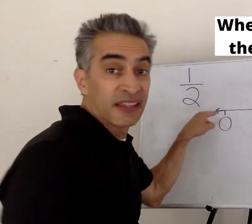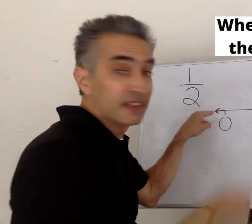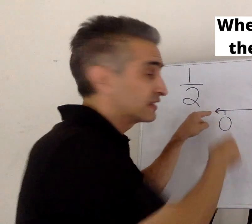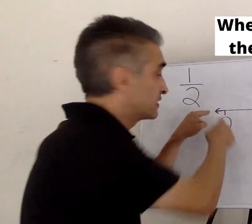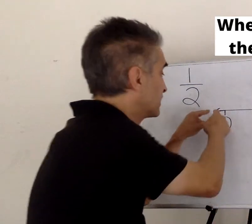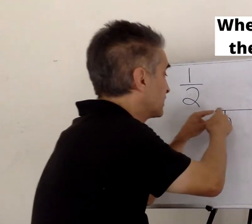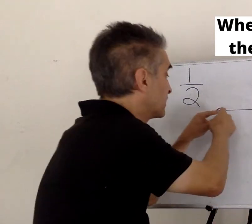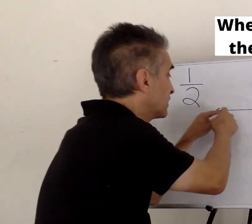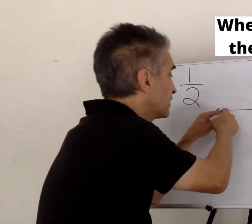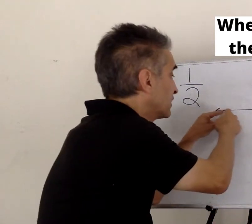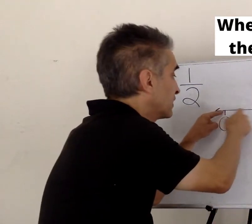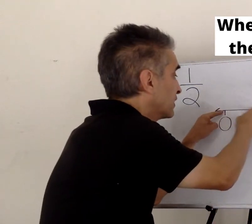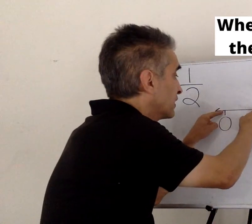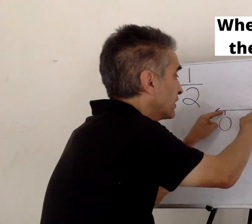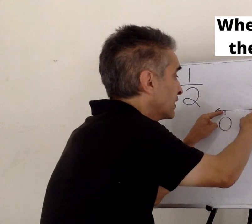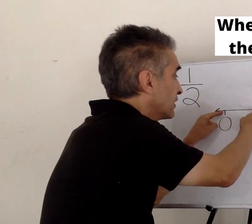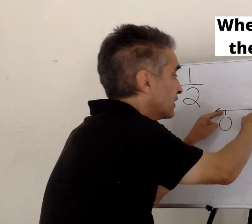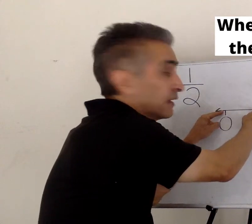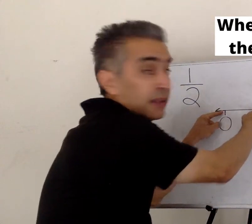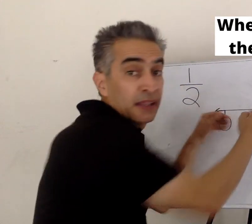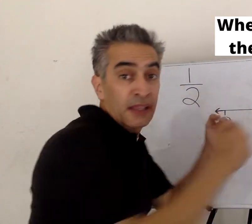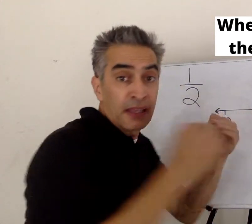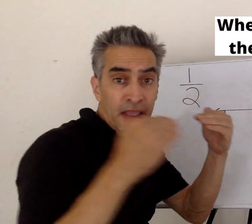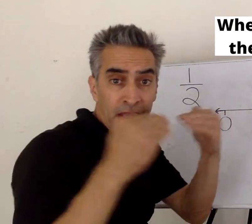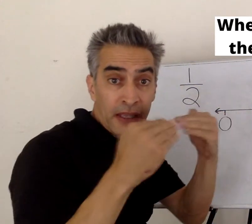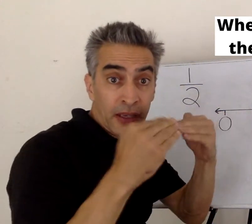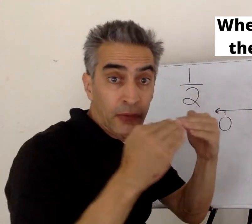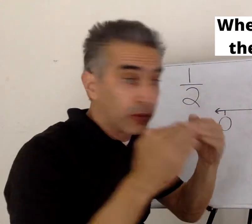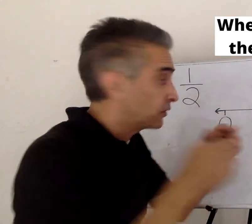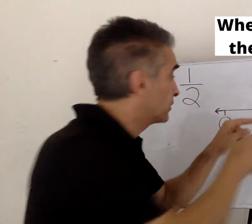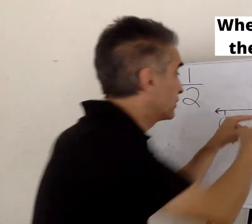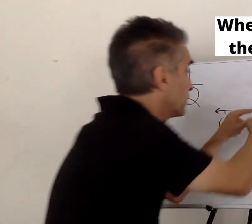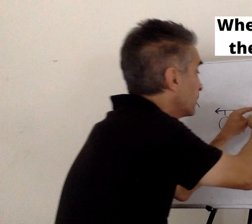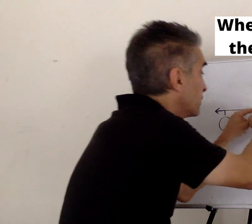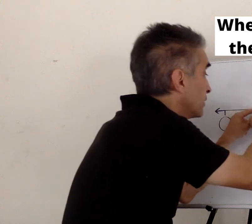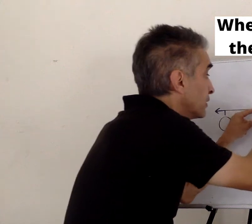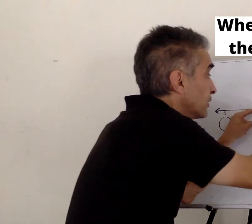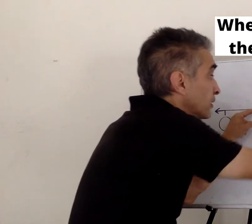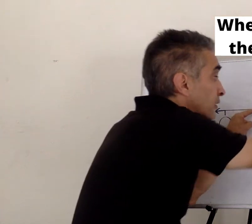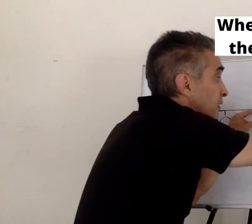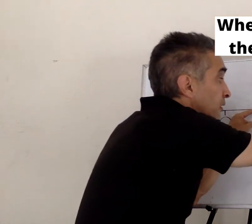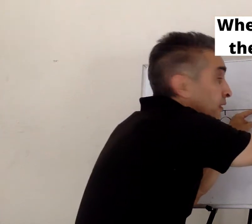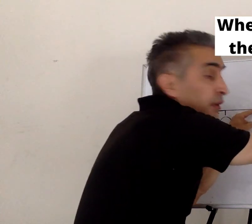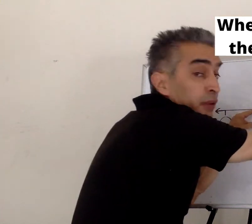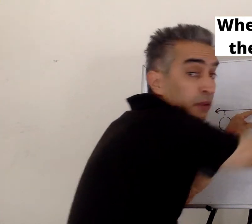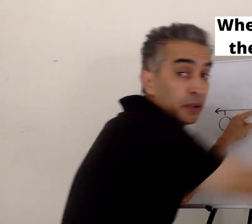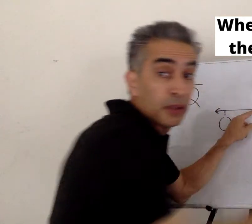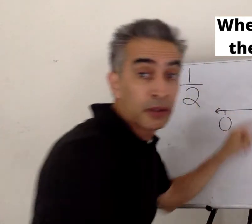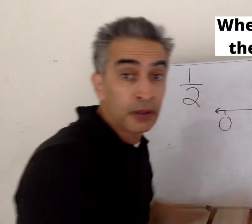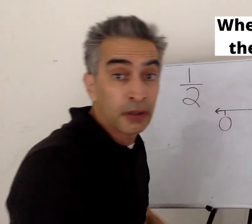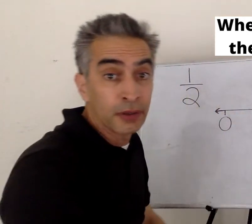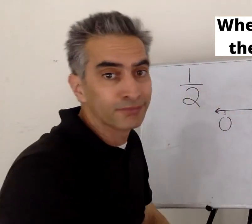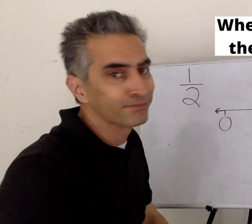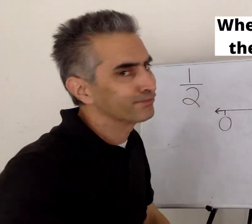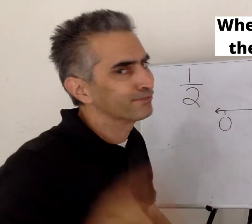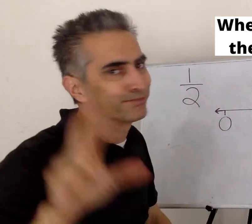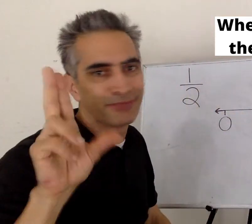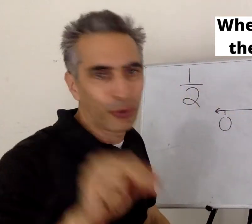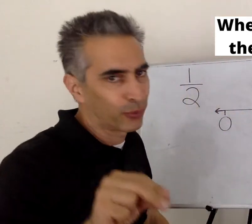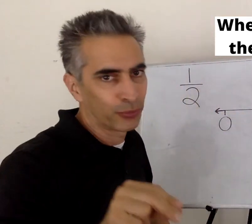Does this line right here equal this other line right here? No.